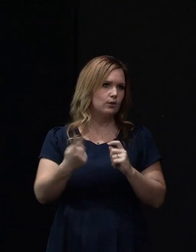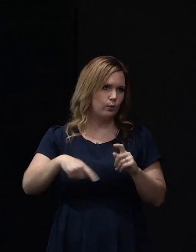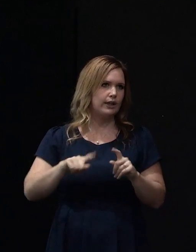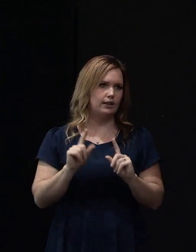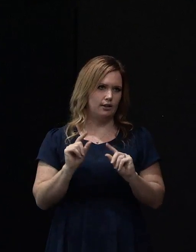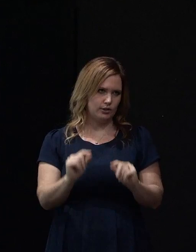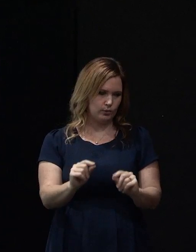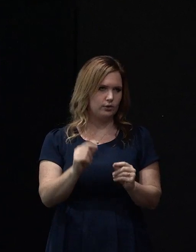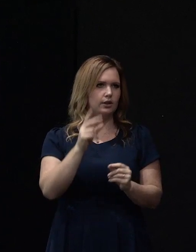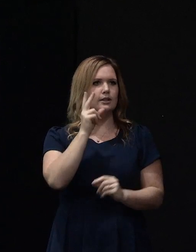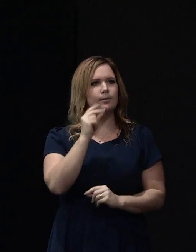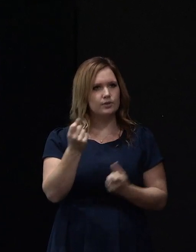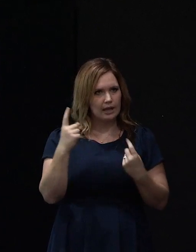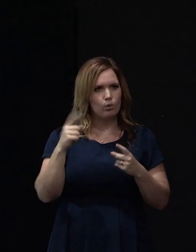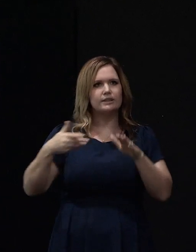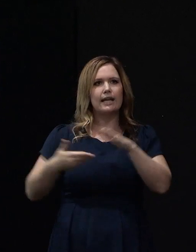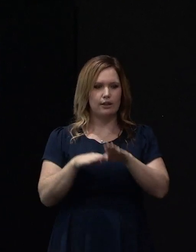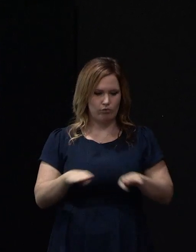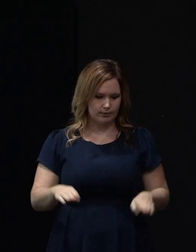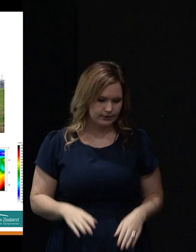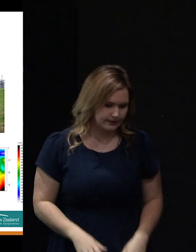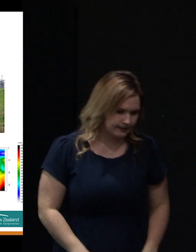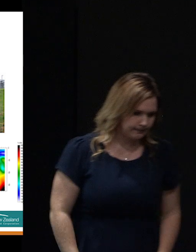to understand what's beneath the ground surface.